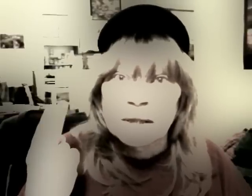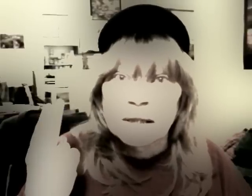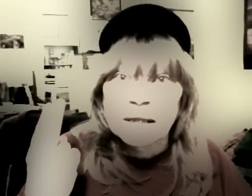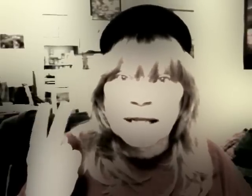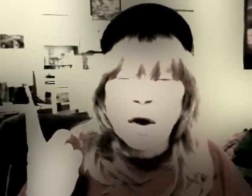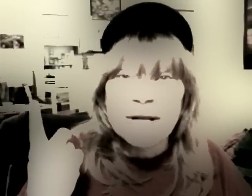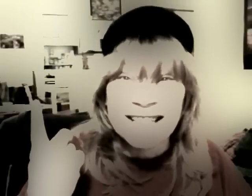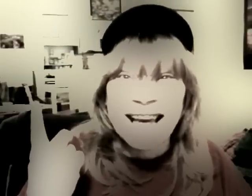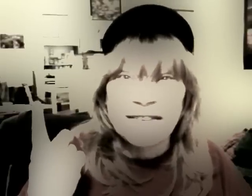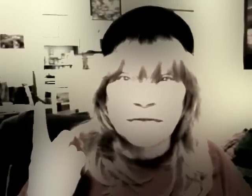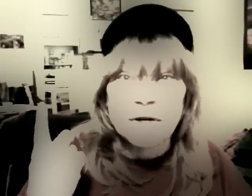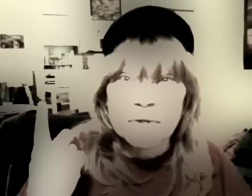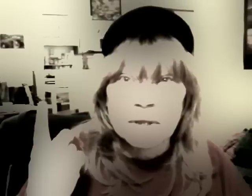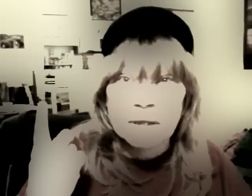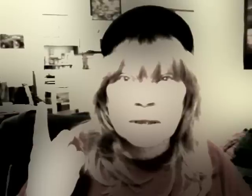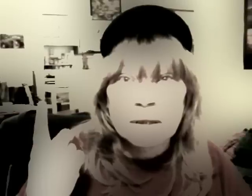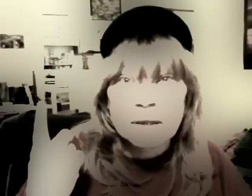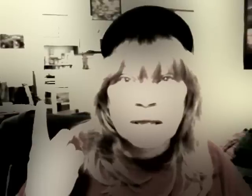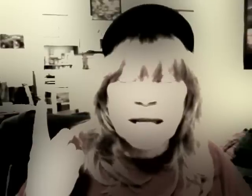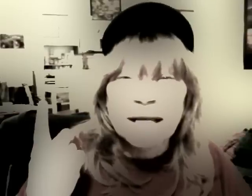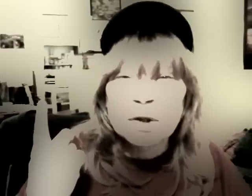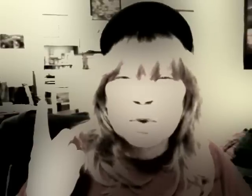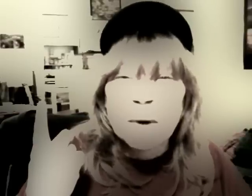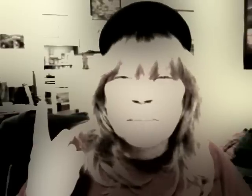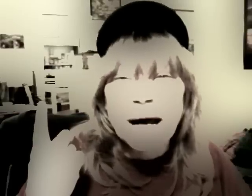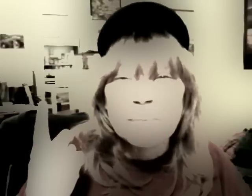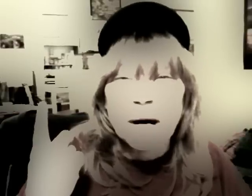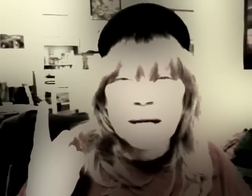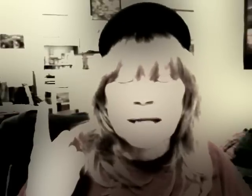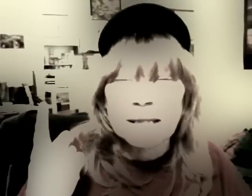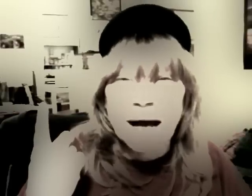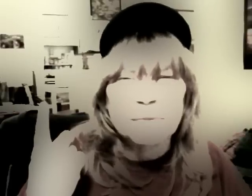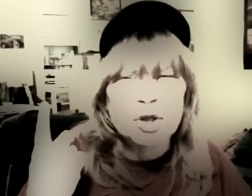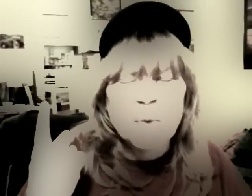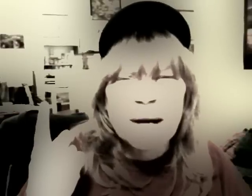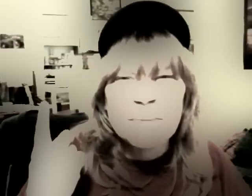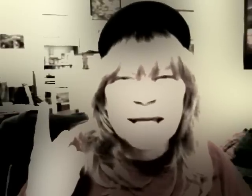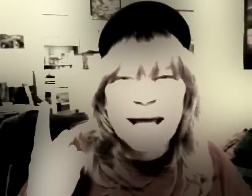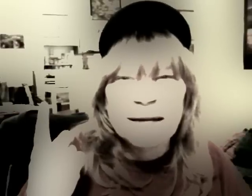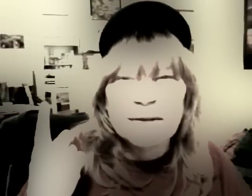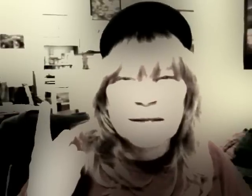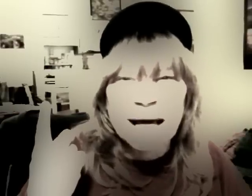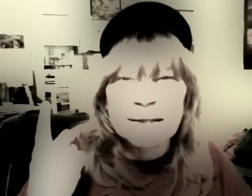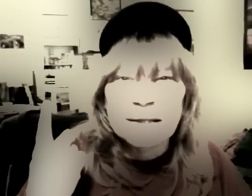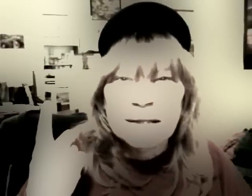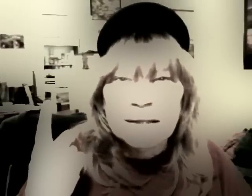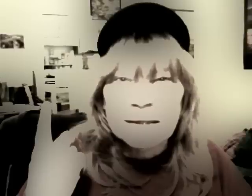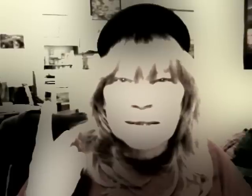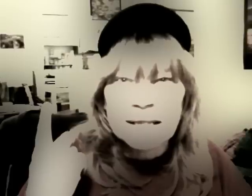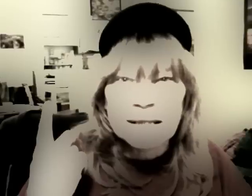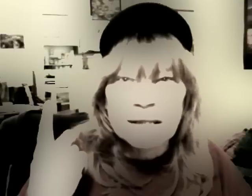They go insane first. Then they lose one body part at a time. Do you want to be in that situation?